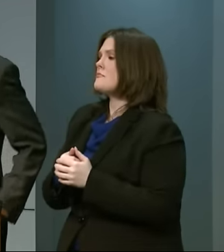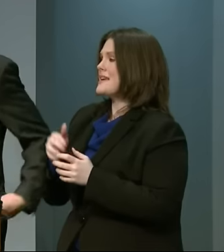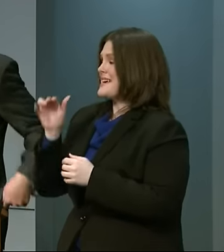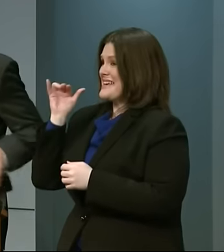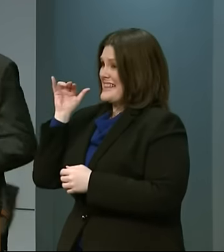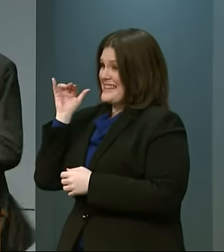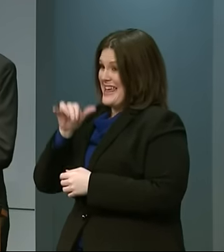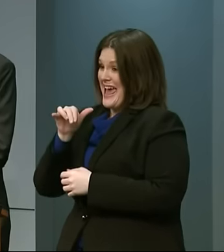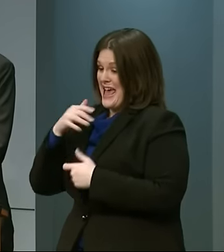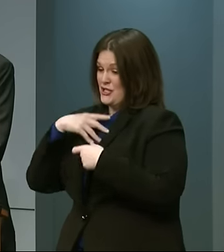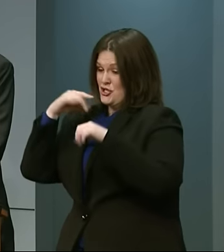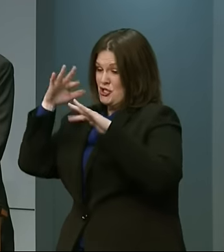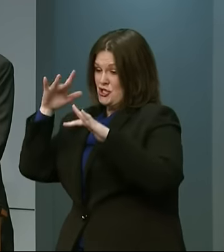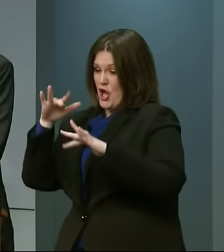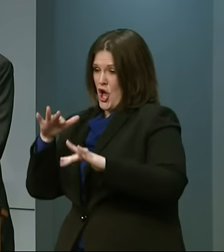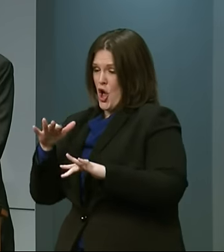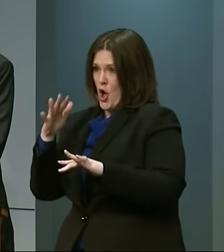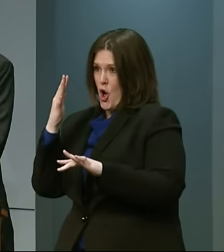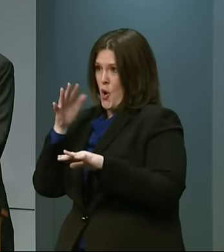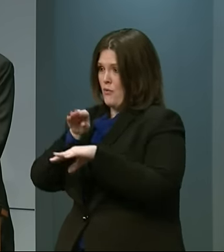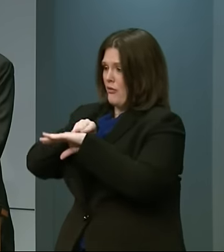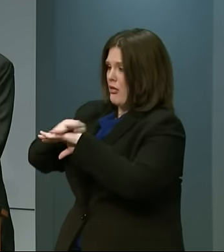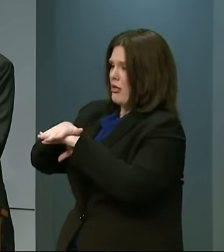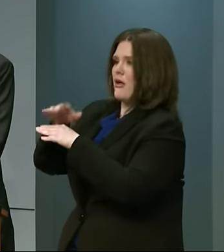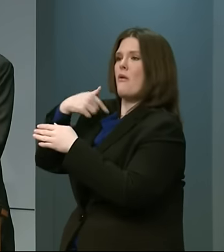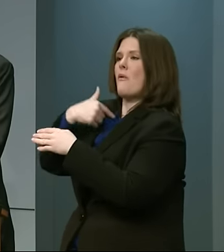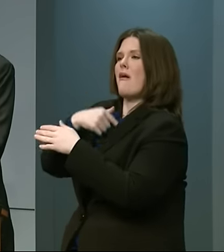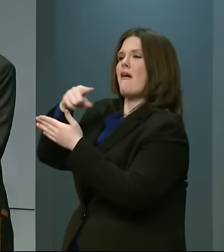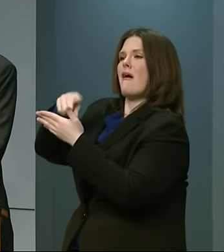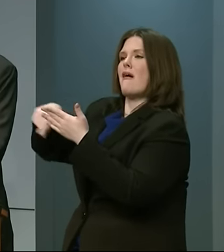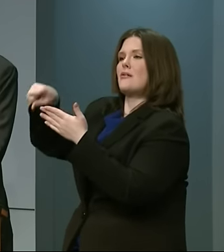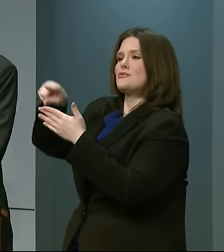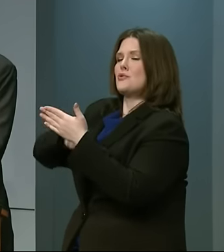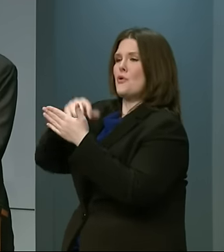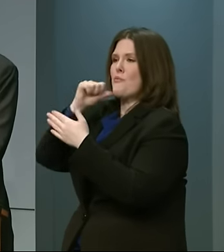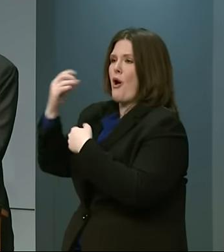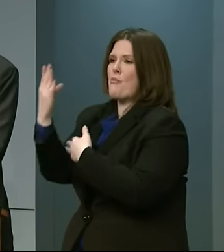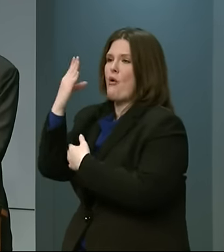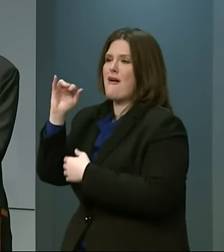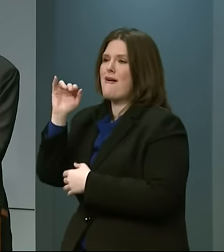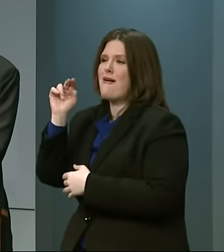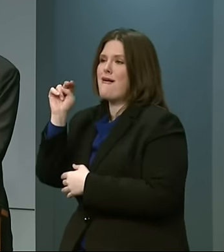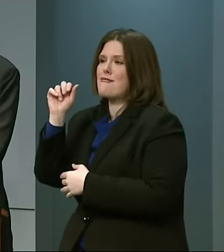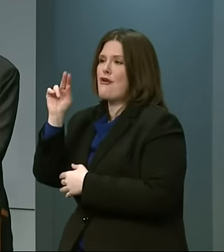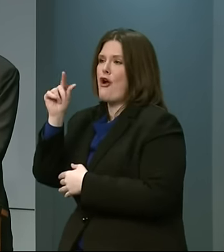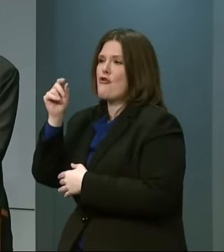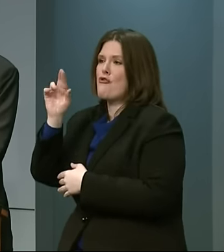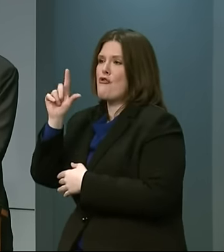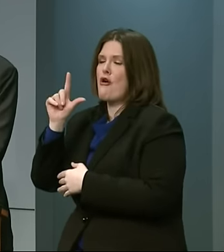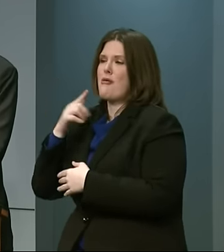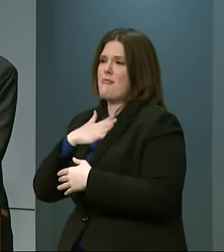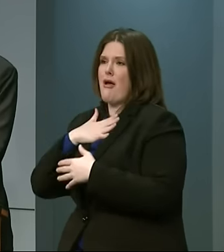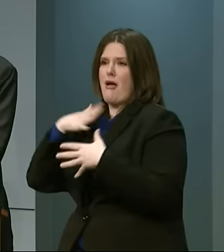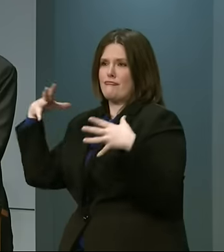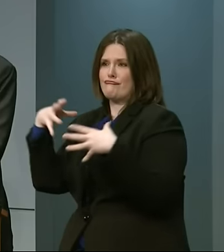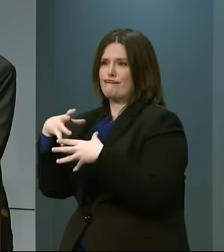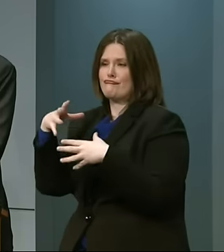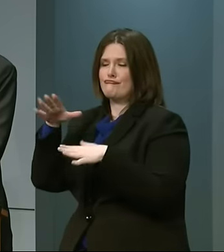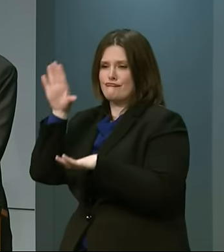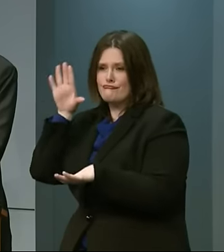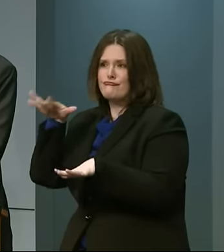cancel the inauguration event that was scheduled in the morning. A lot of people were going to travel from across the state.